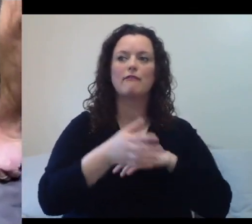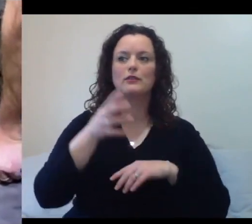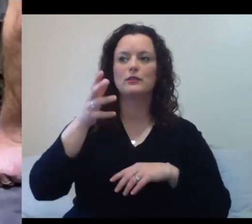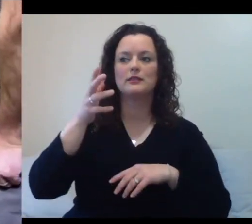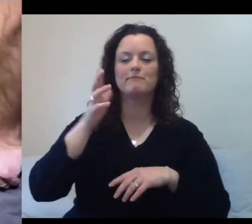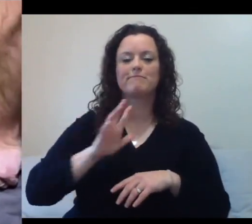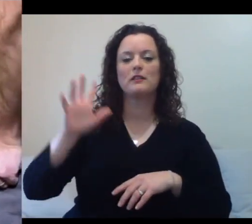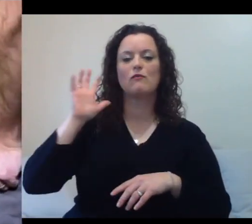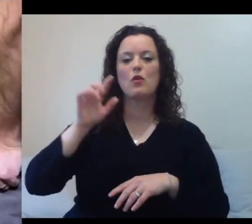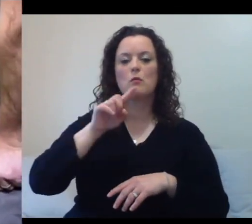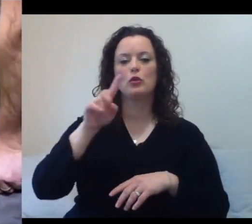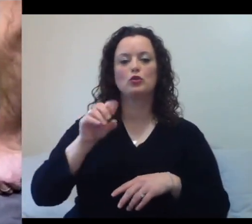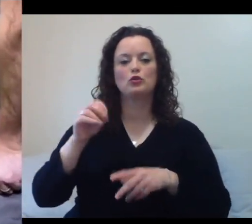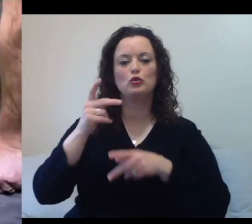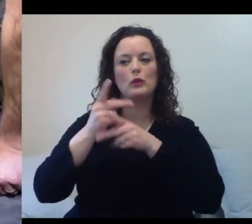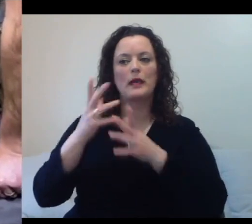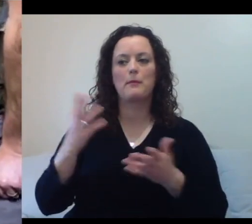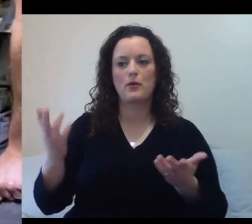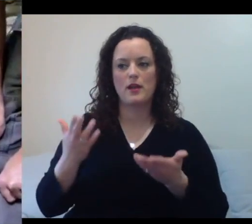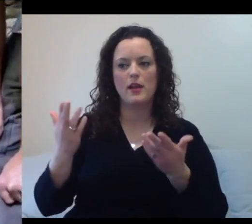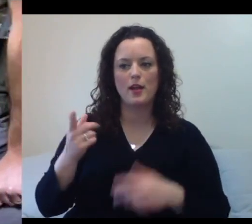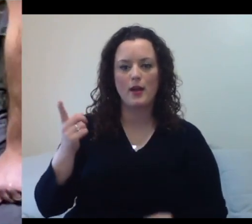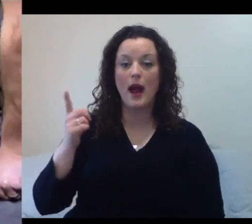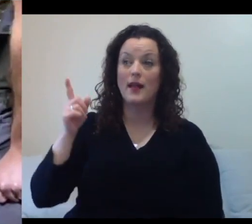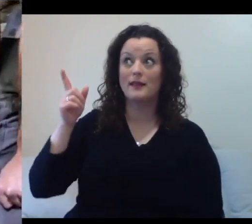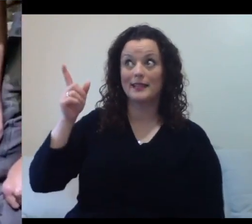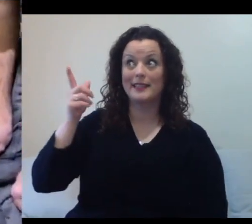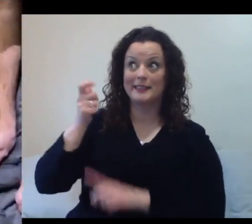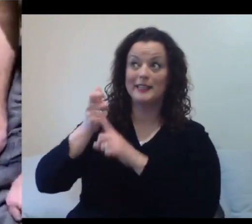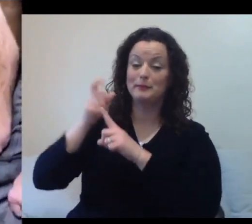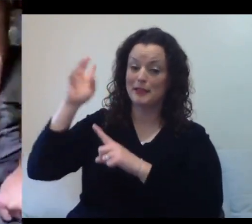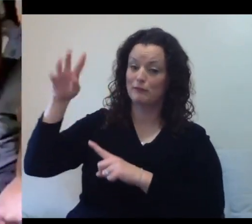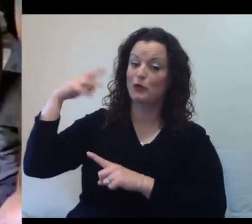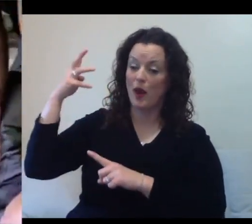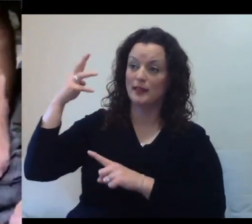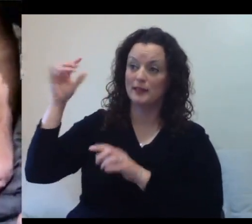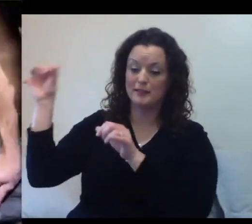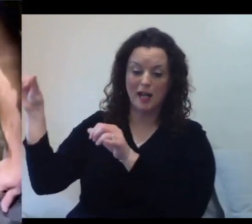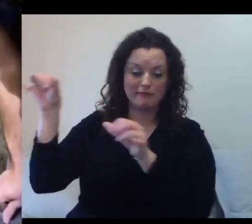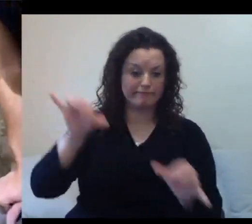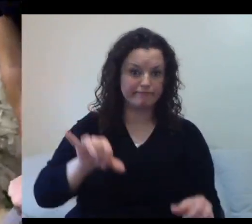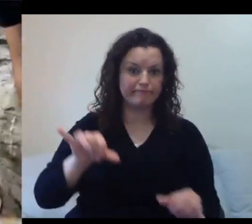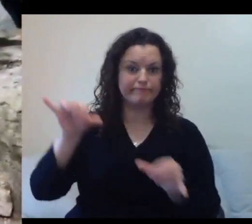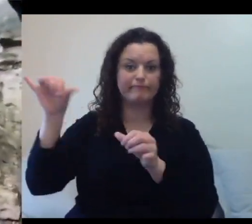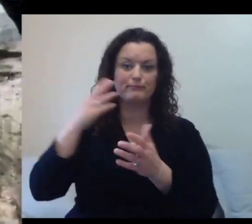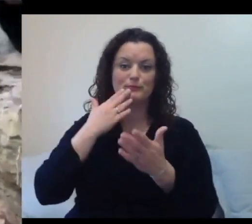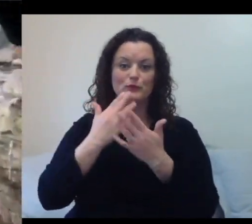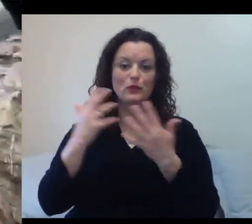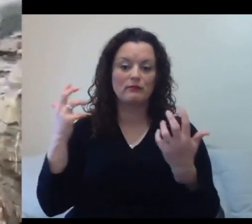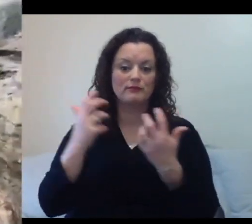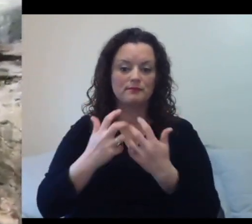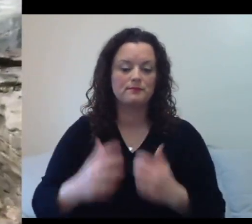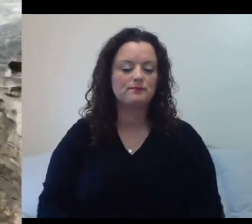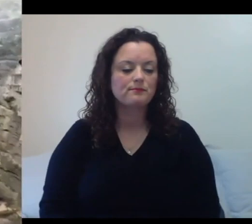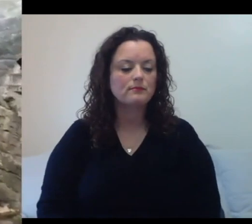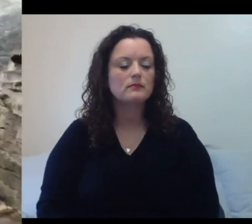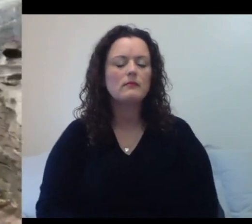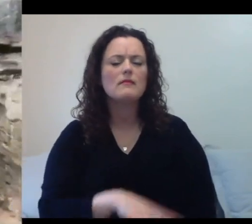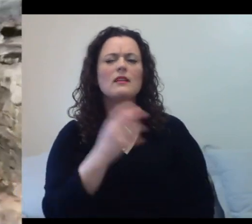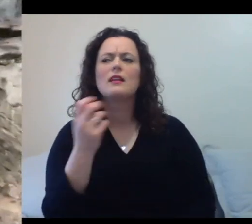That zookeeper was pretty wacky, too. So, how many kinds of penguins do you have, do we have here